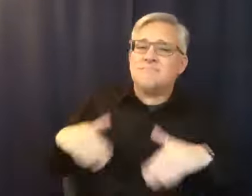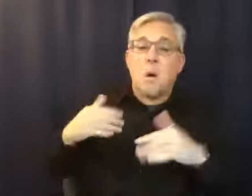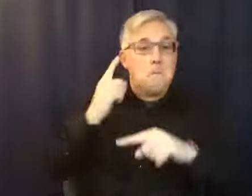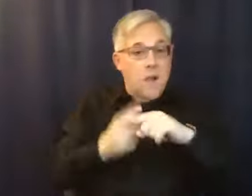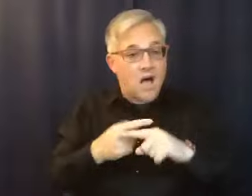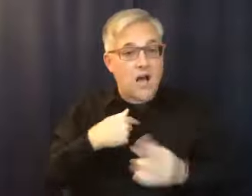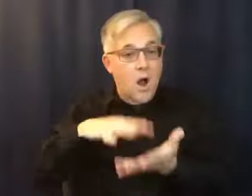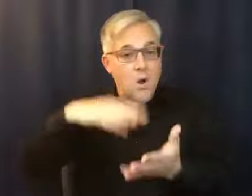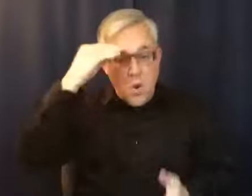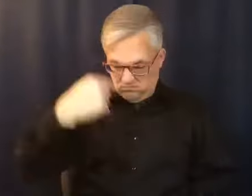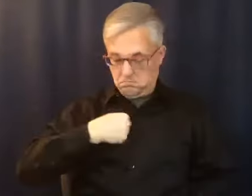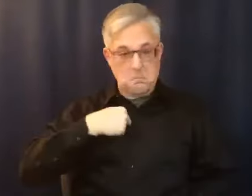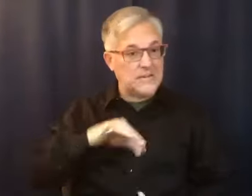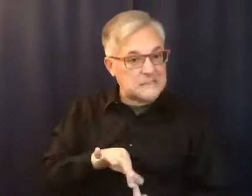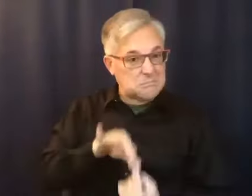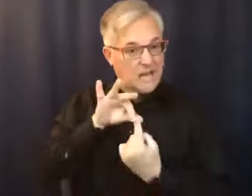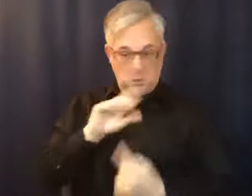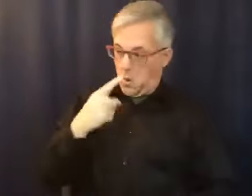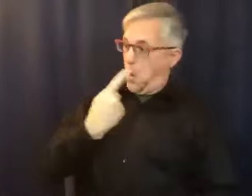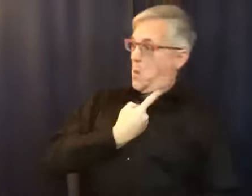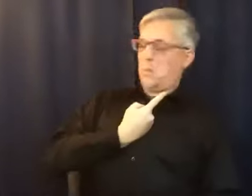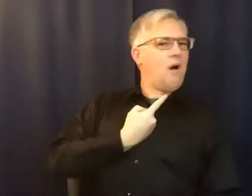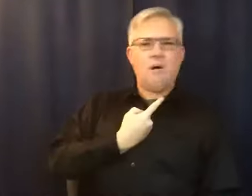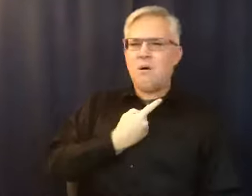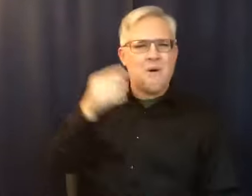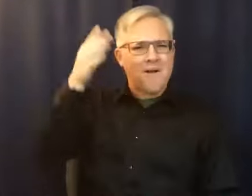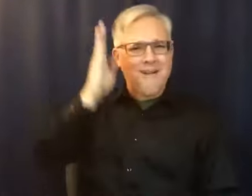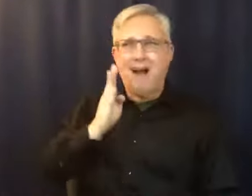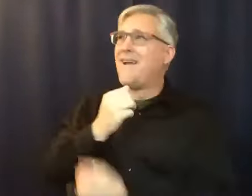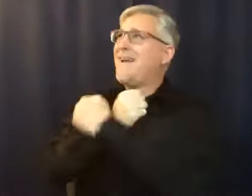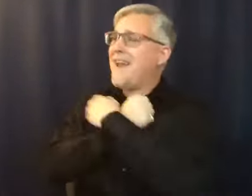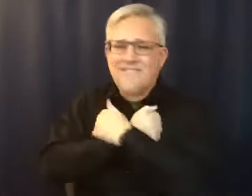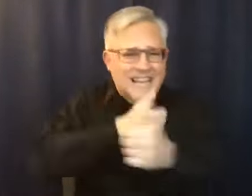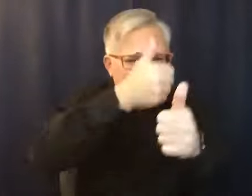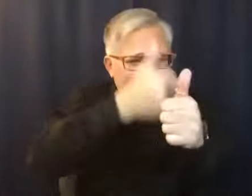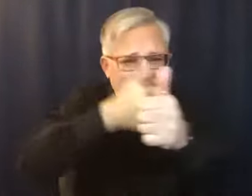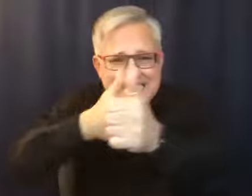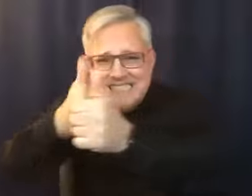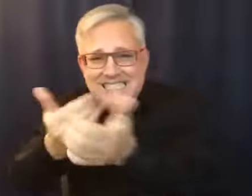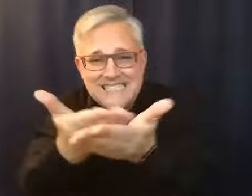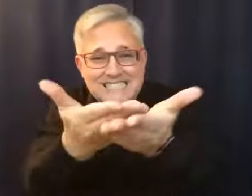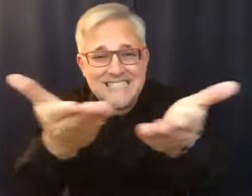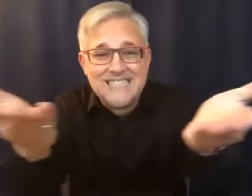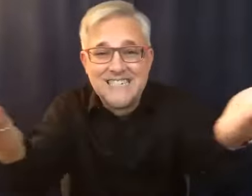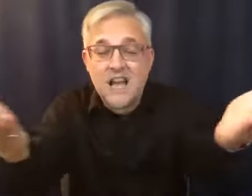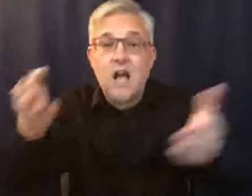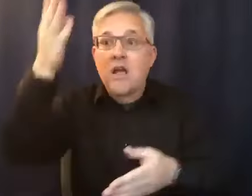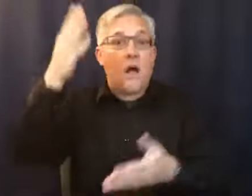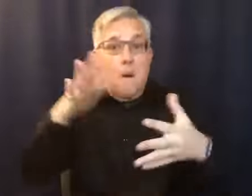that God loved each of us in these rooms, that often our pain brings us here. But bringing us here is where we get